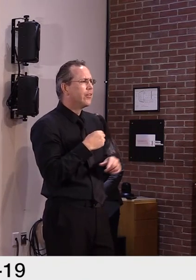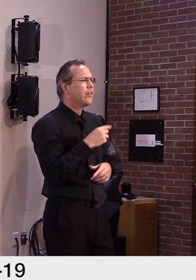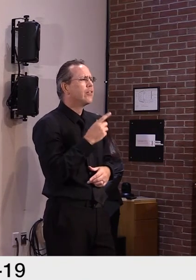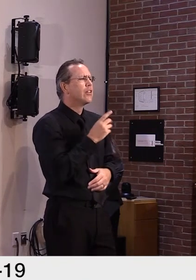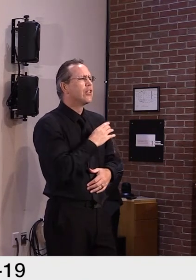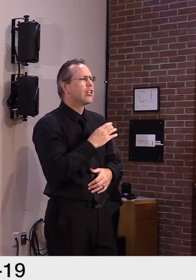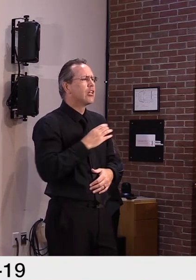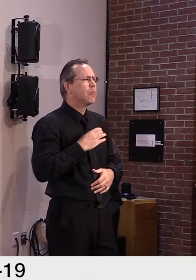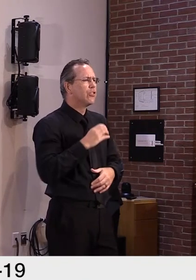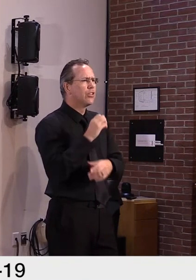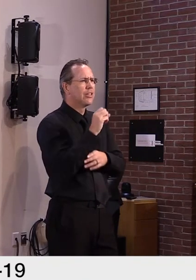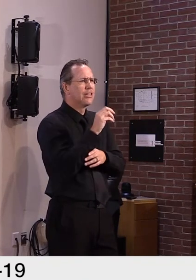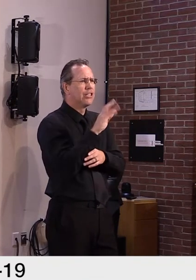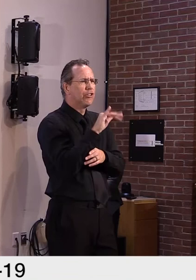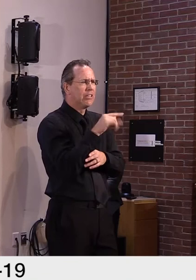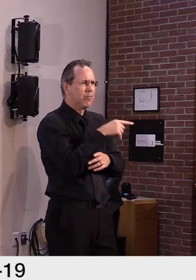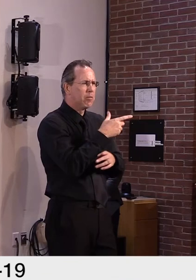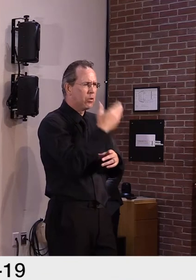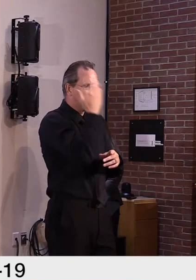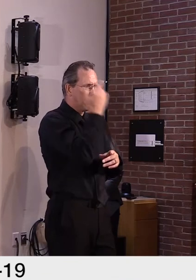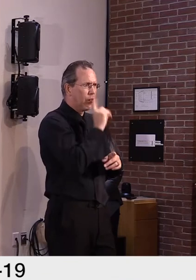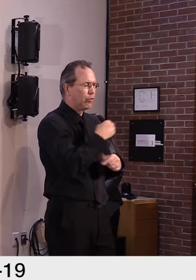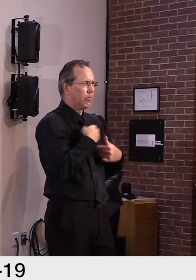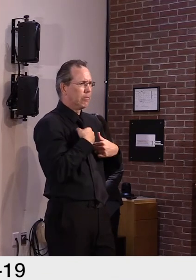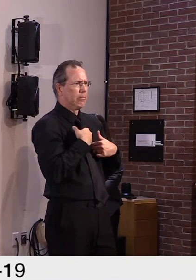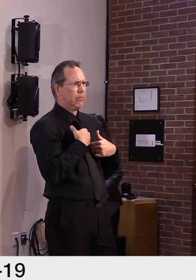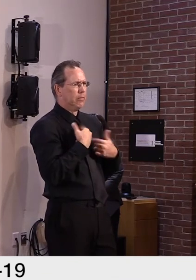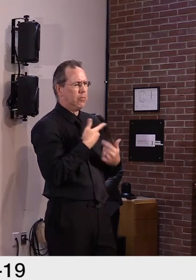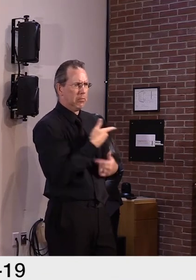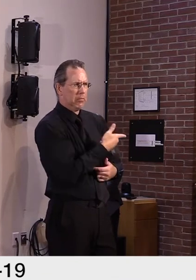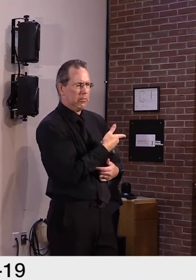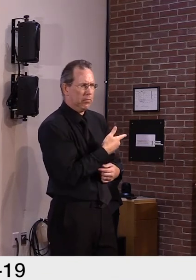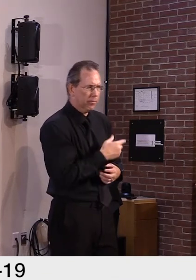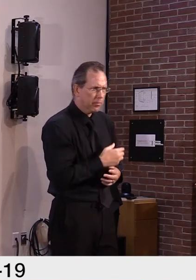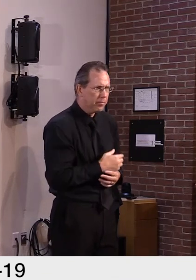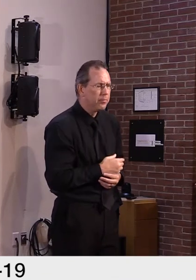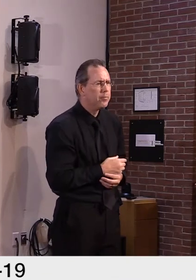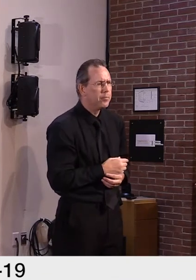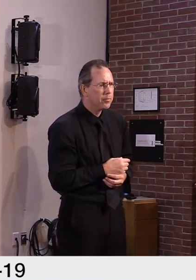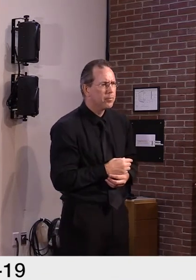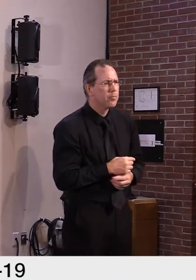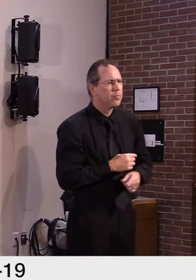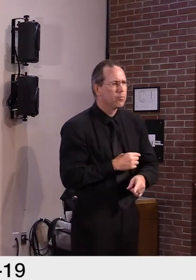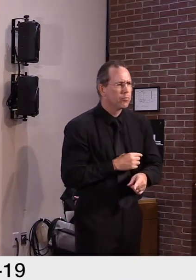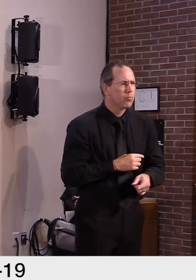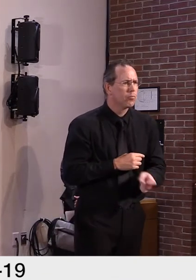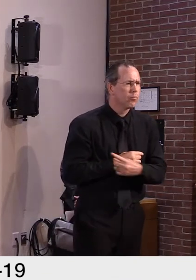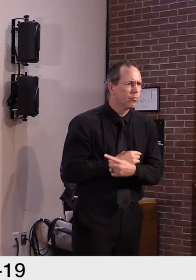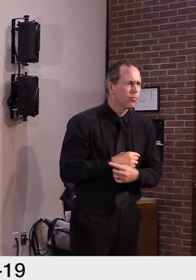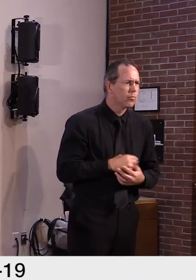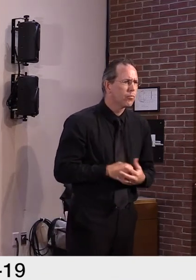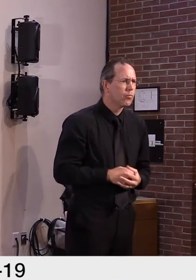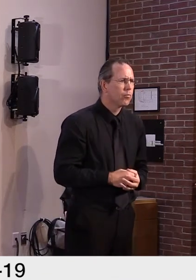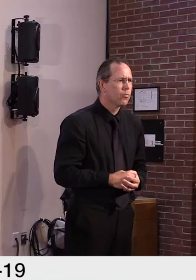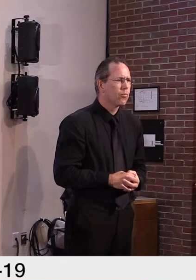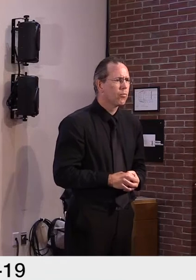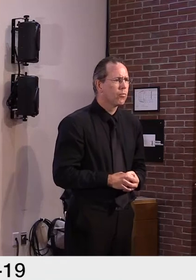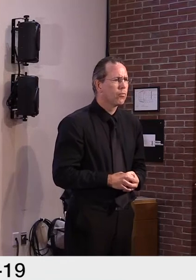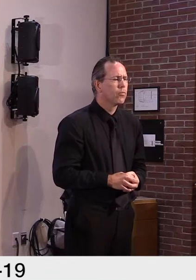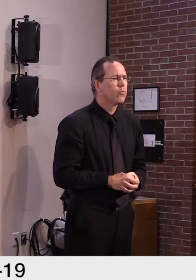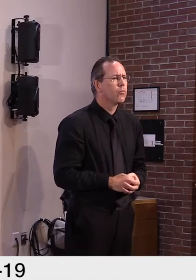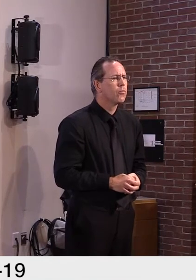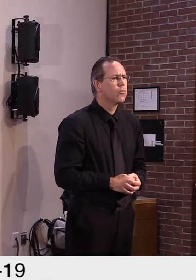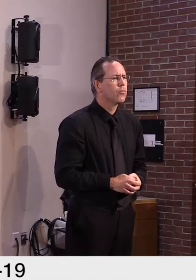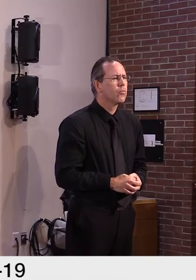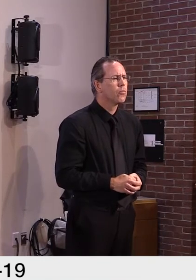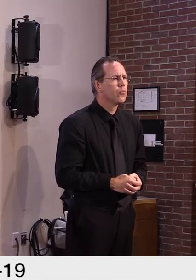as far as broadband is concerned, you know, beyond, uh, the pressure being put on by distance learning from the public schools, Ellsworth, there's a lot of